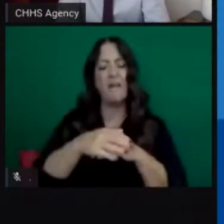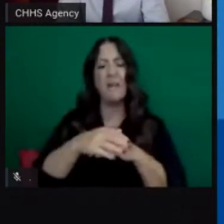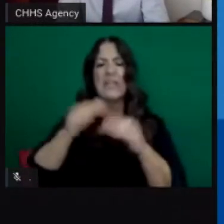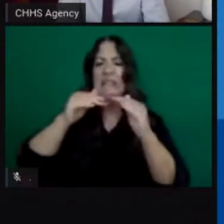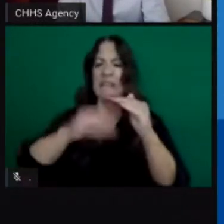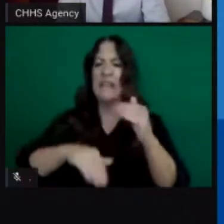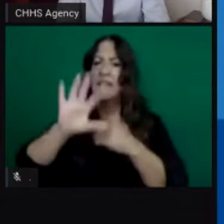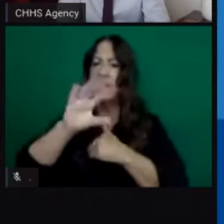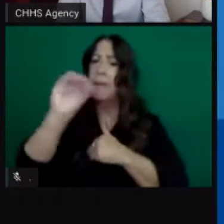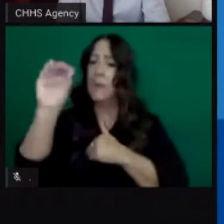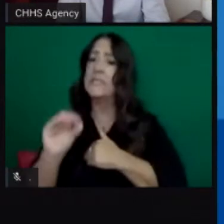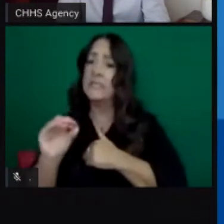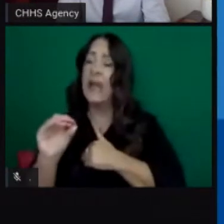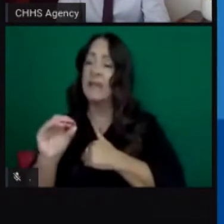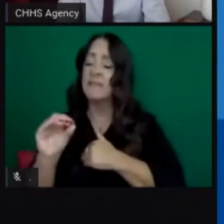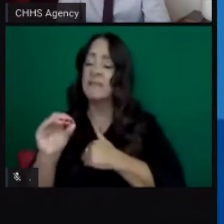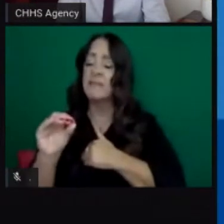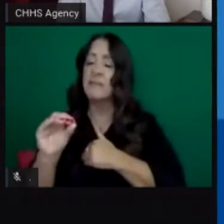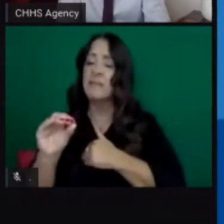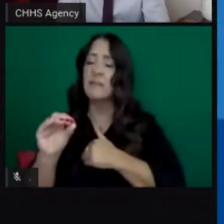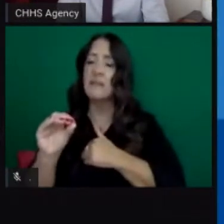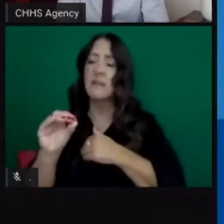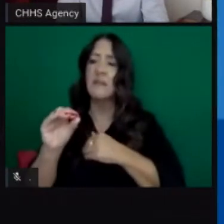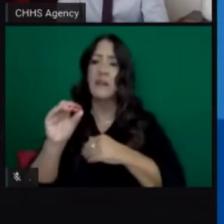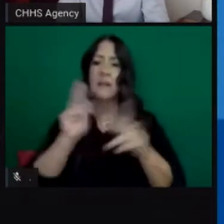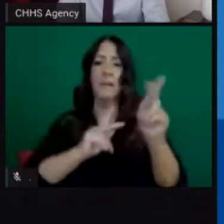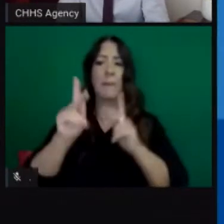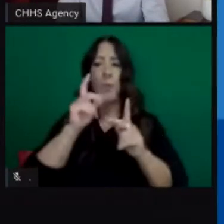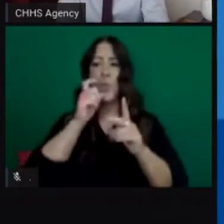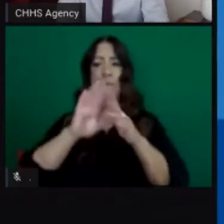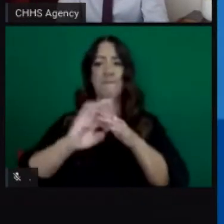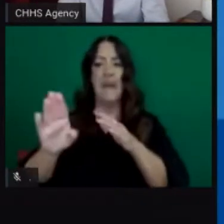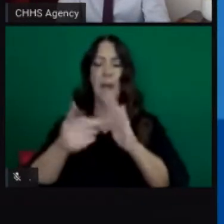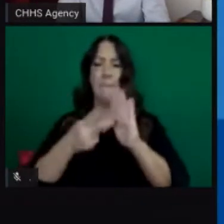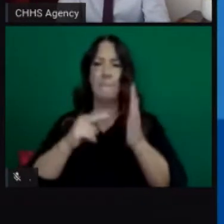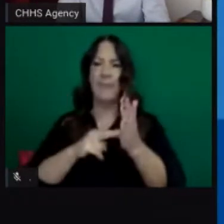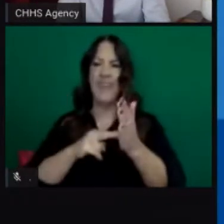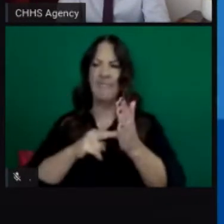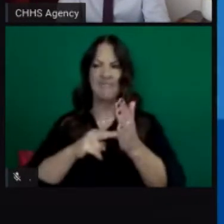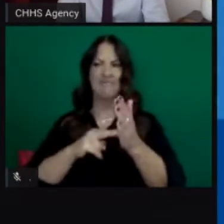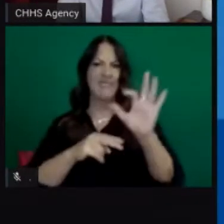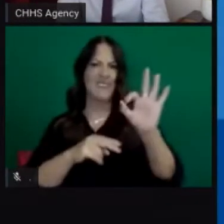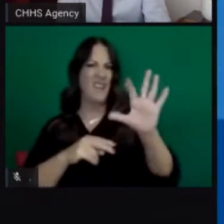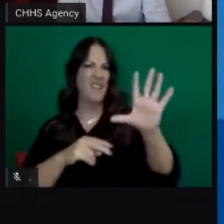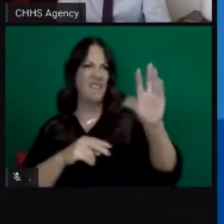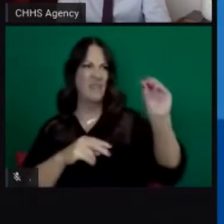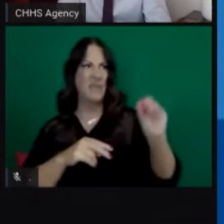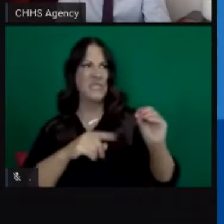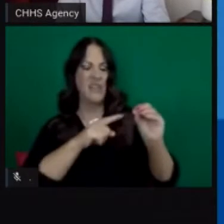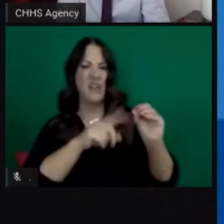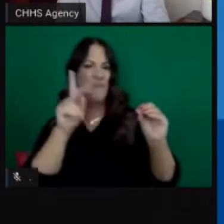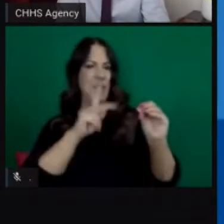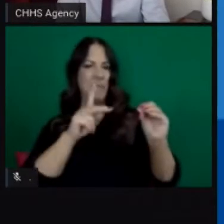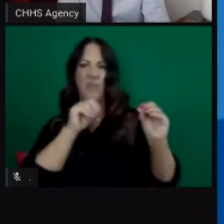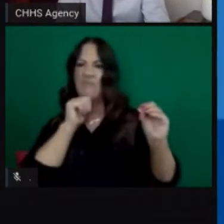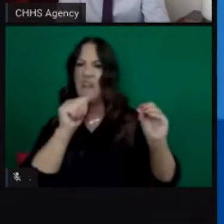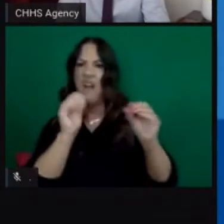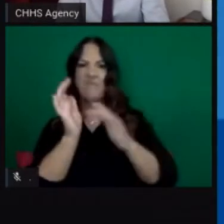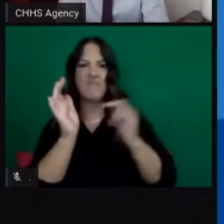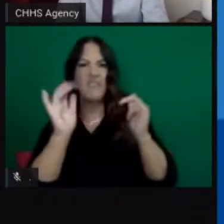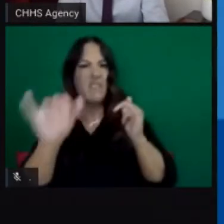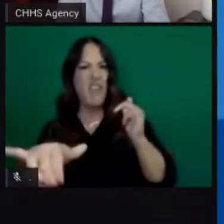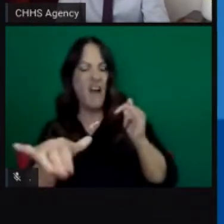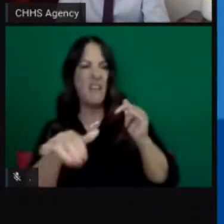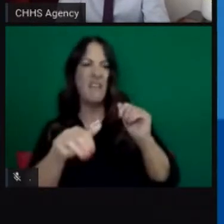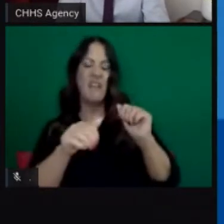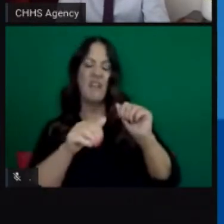of the total number of people evacuated that means 95 percent are seeking shelter with friends and family